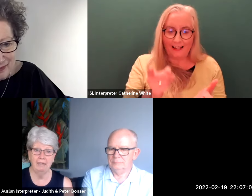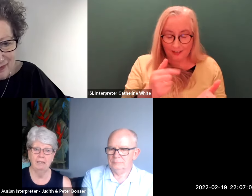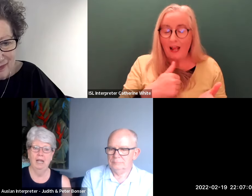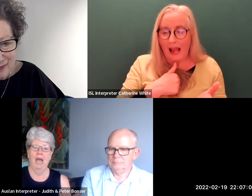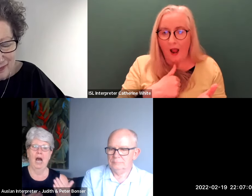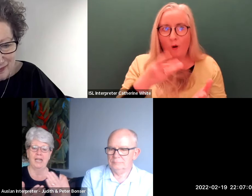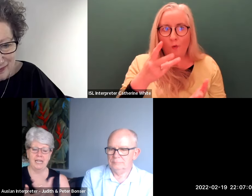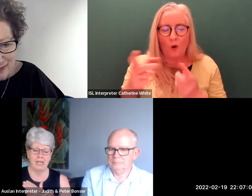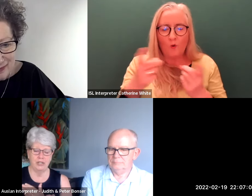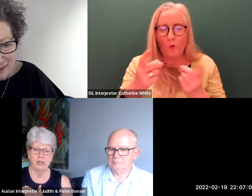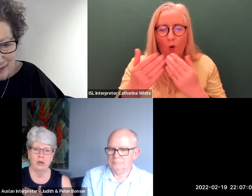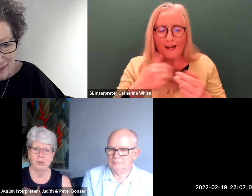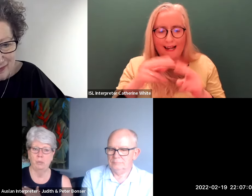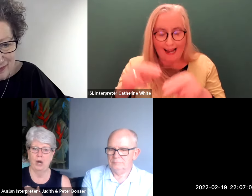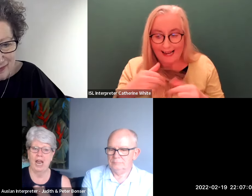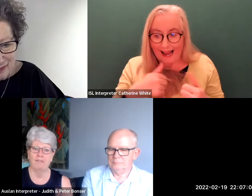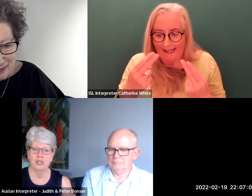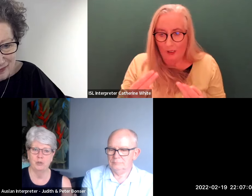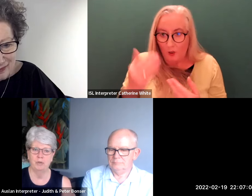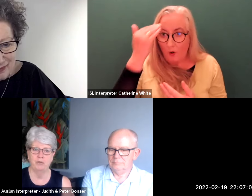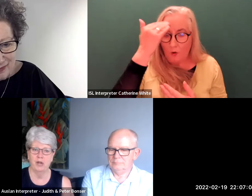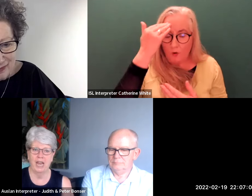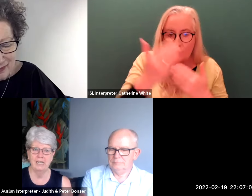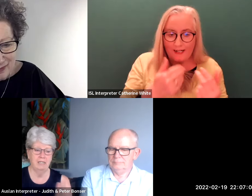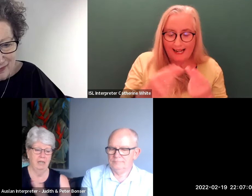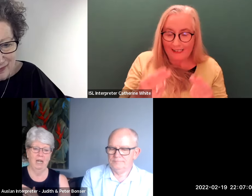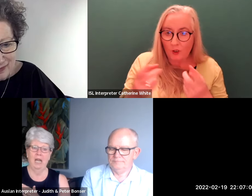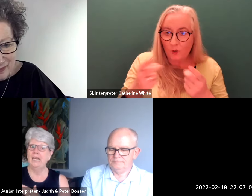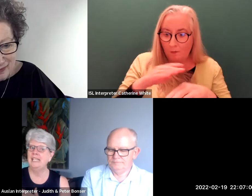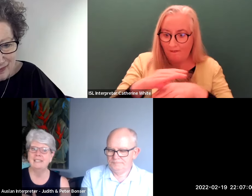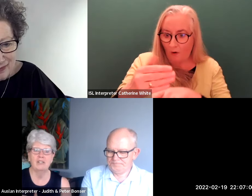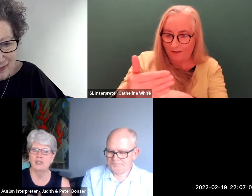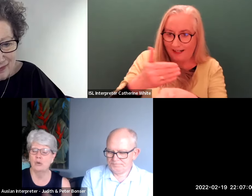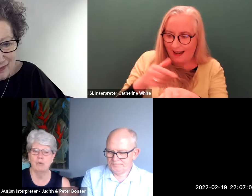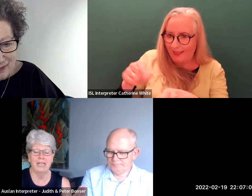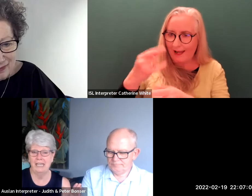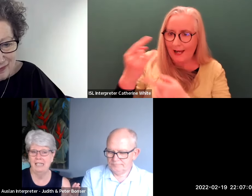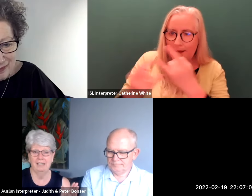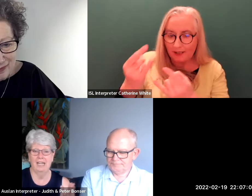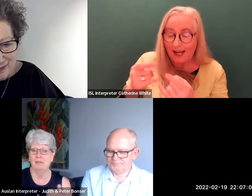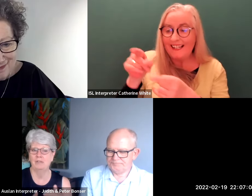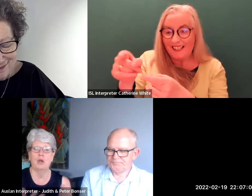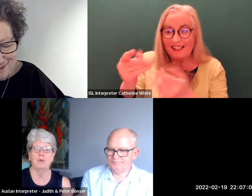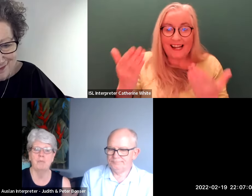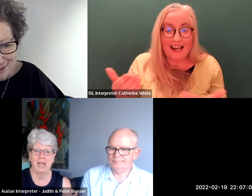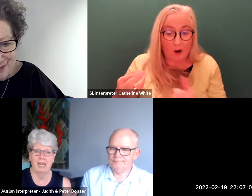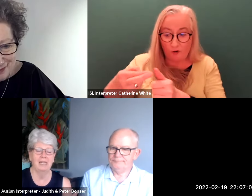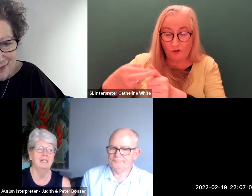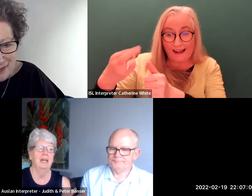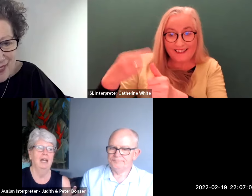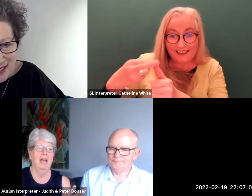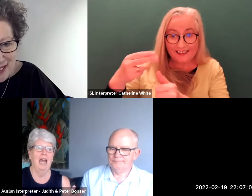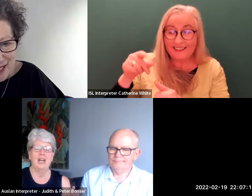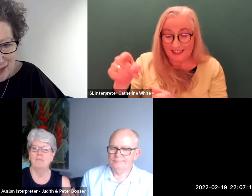can i need to know what i have to do beforehand and he's now so ready and in so prepared